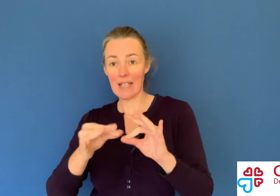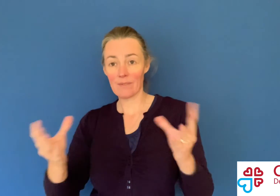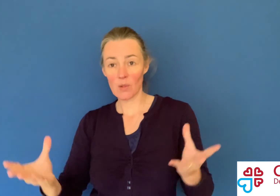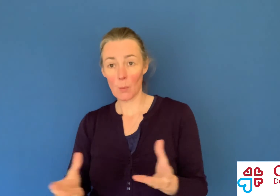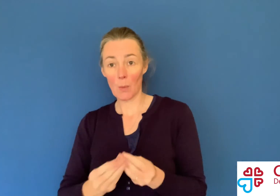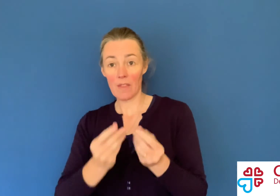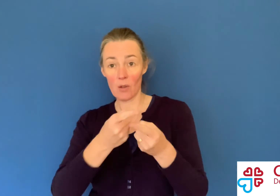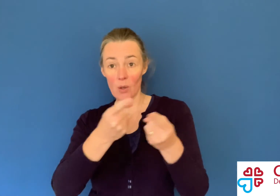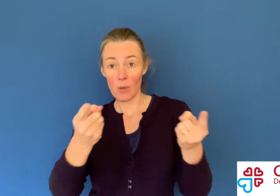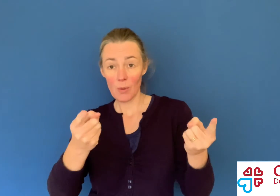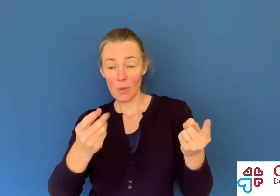shared their gifts with you?